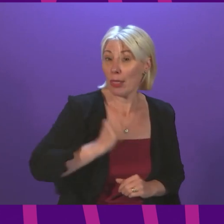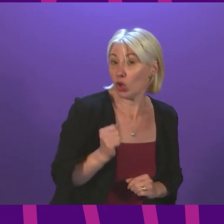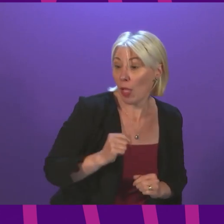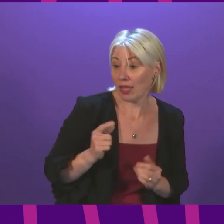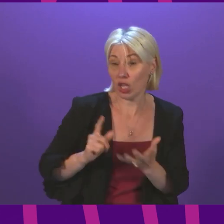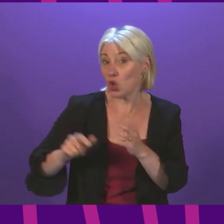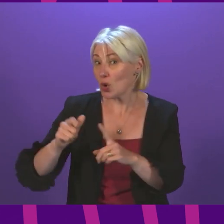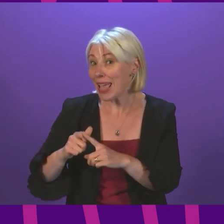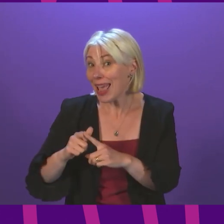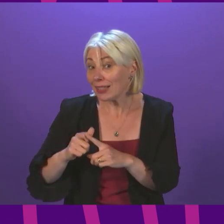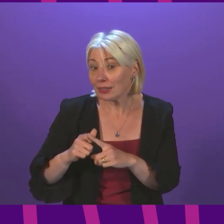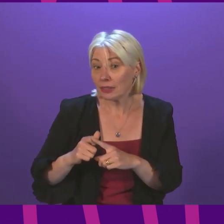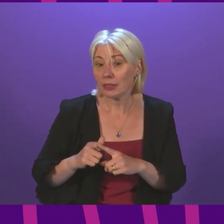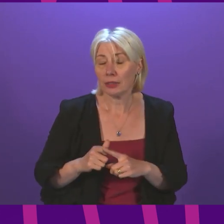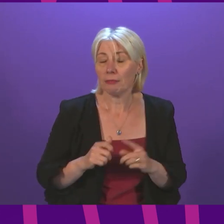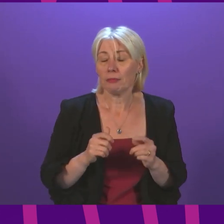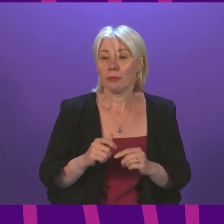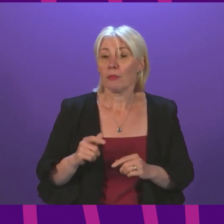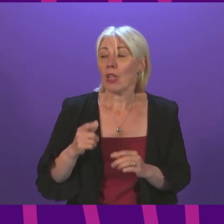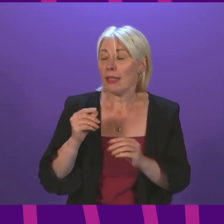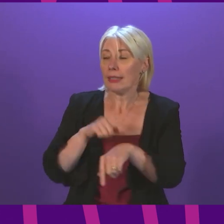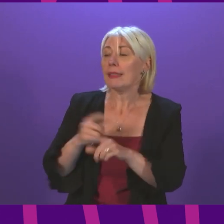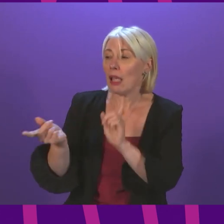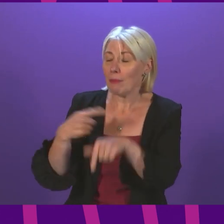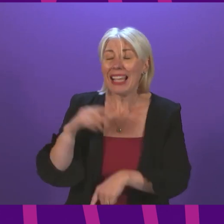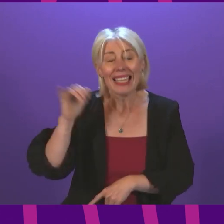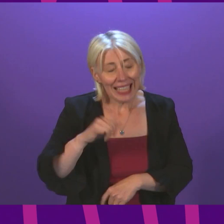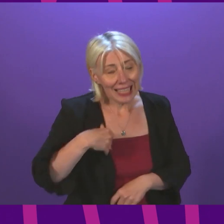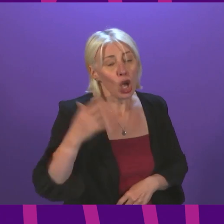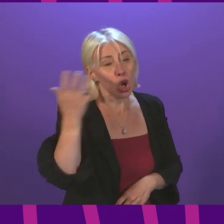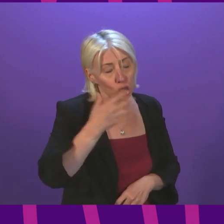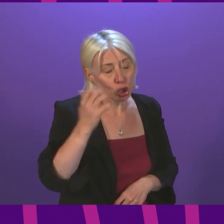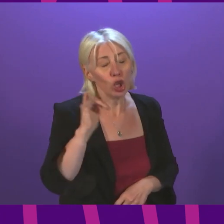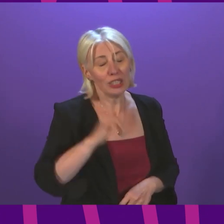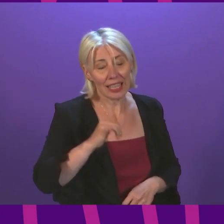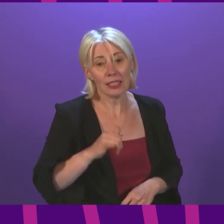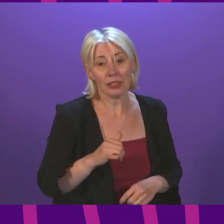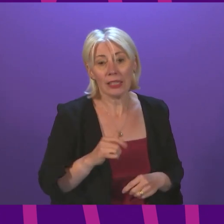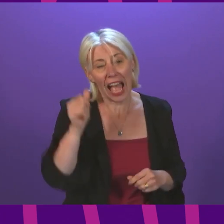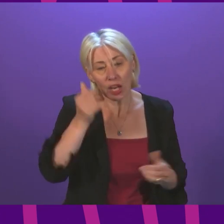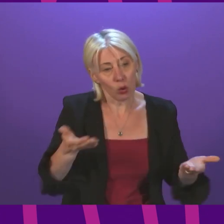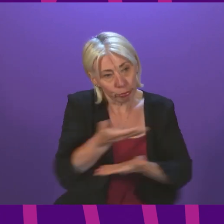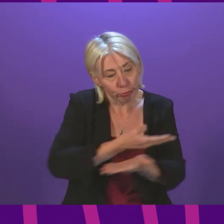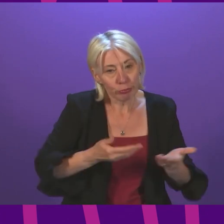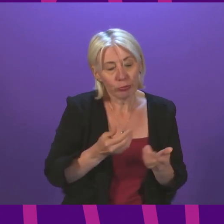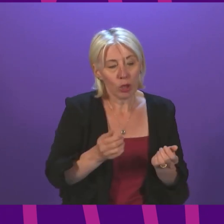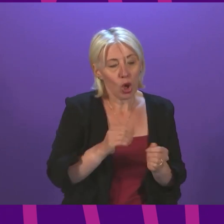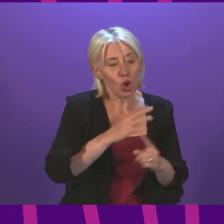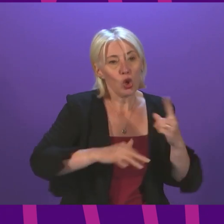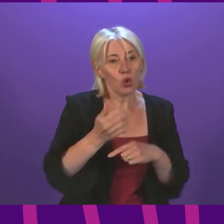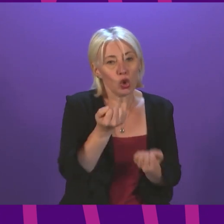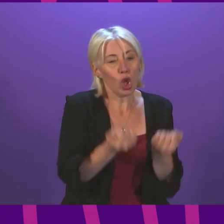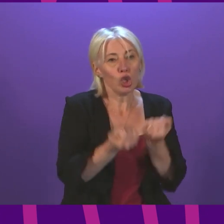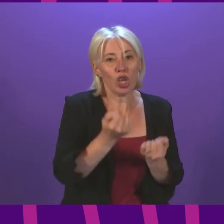Briggs, and I'll give you most of that time back. Thank you. I do share the members' concerns, and we've discussed this on the Social Justice Committee as well.